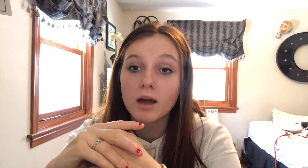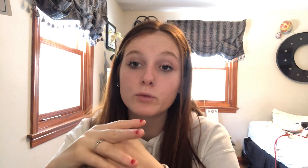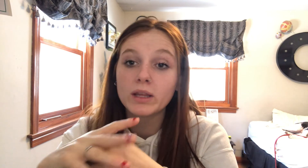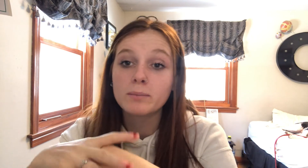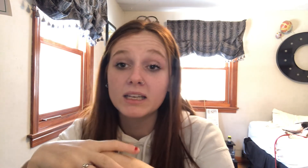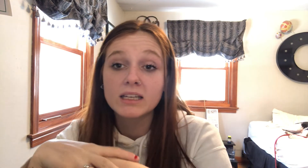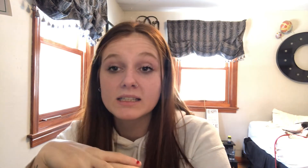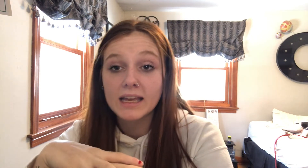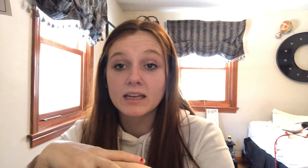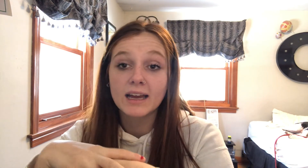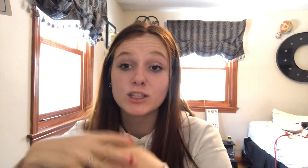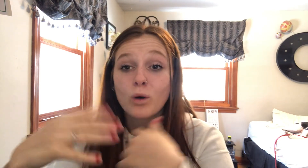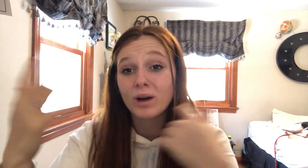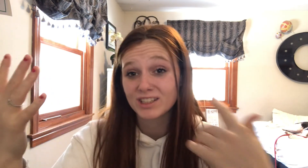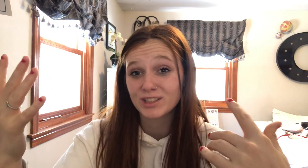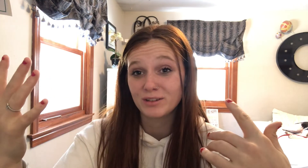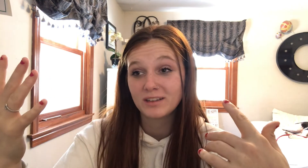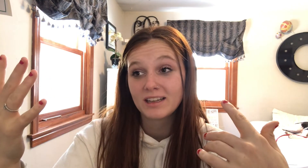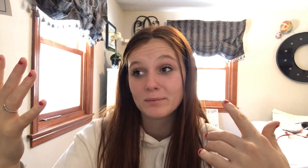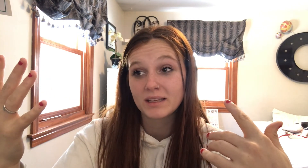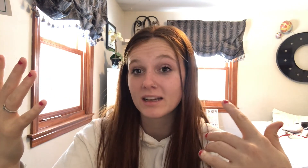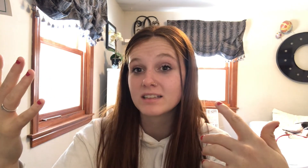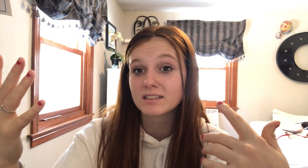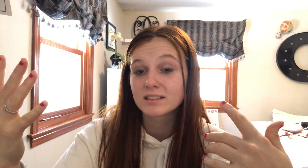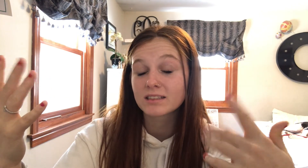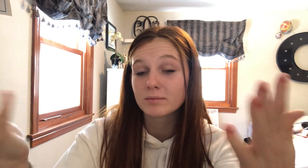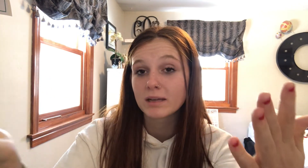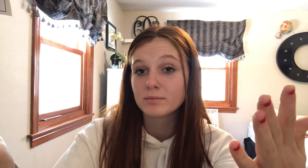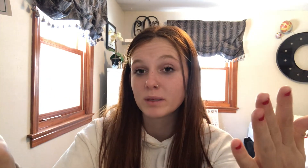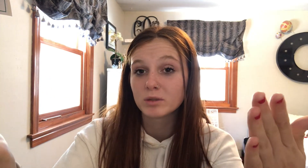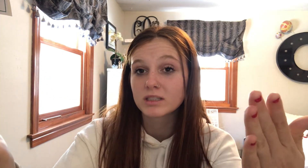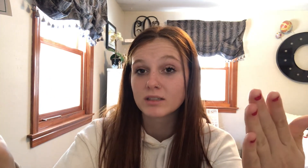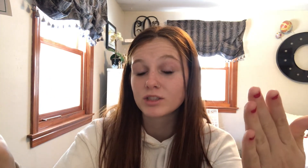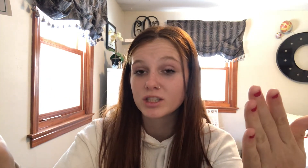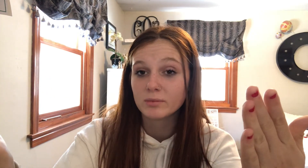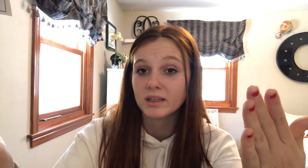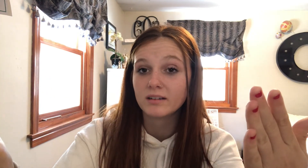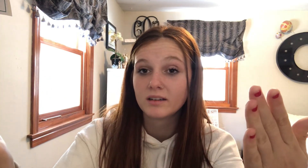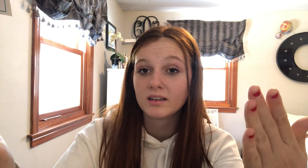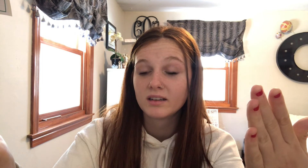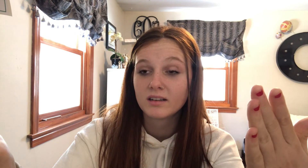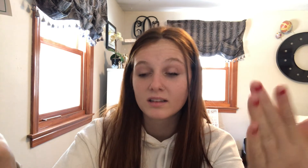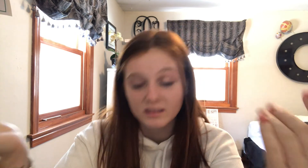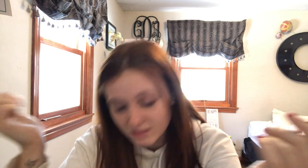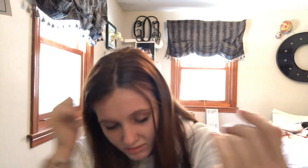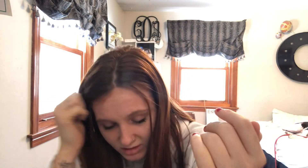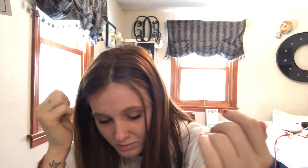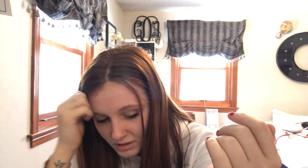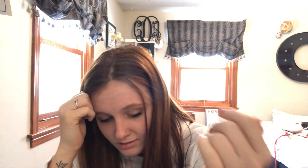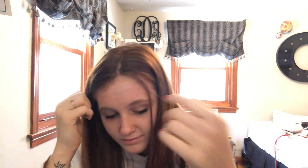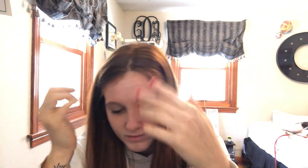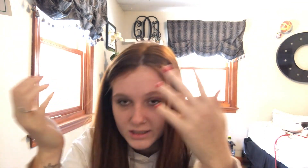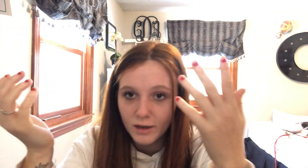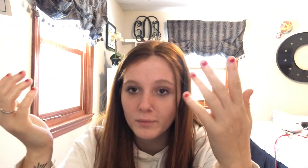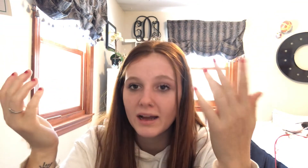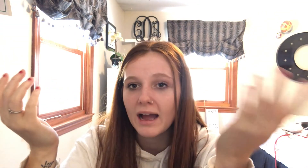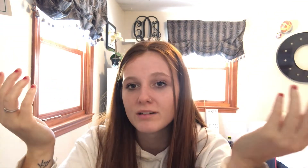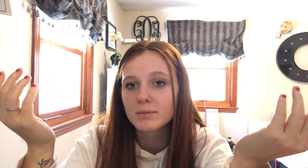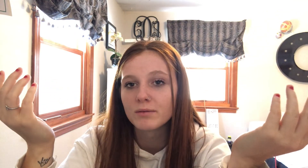with meanness and I don't want to because sometimes people just sound stupid. Like so stupid. So I respond with a